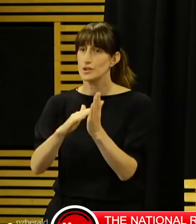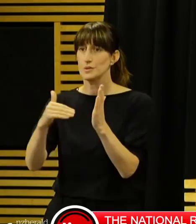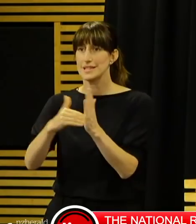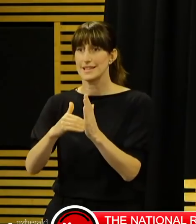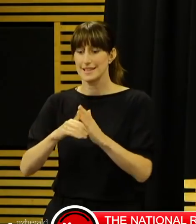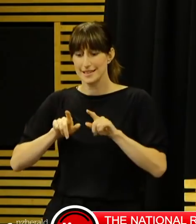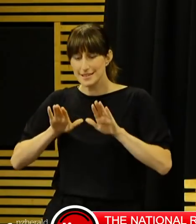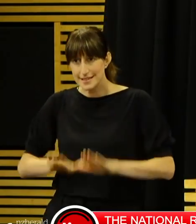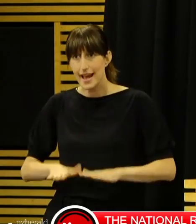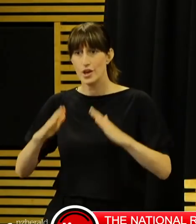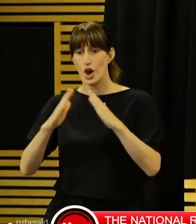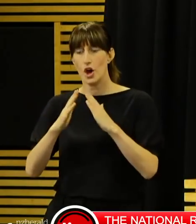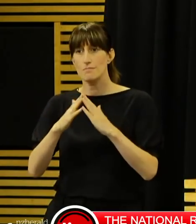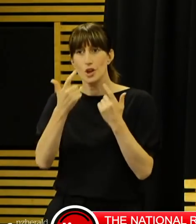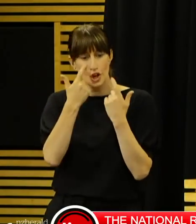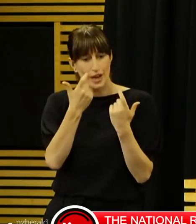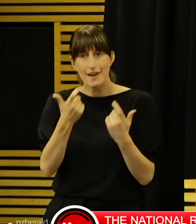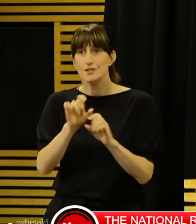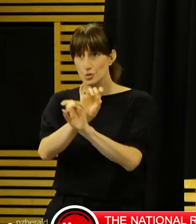after yourselves and to look after other people. look.